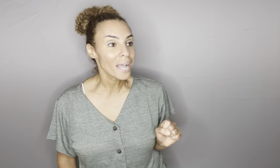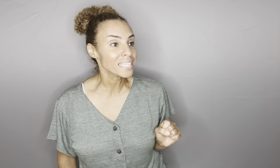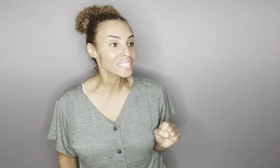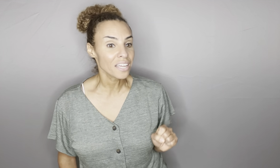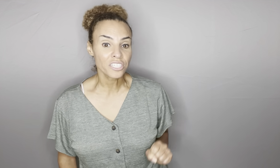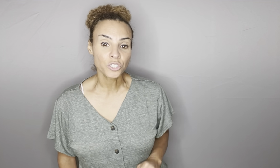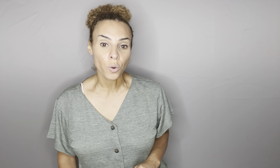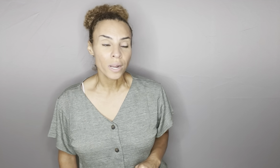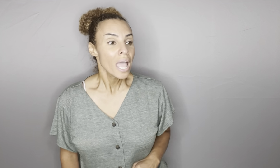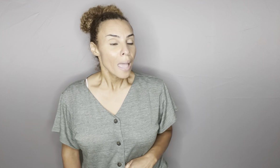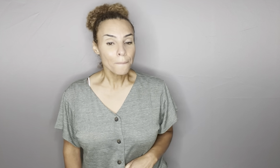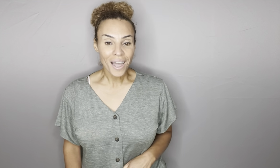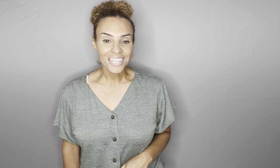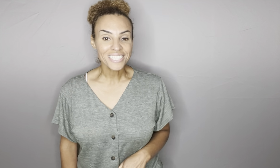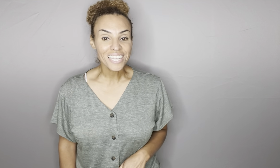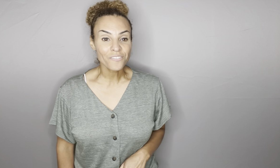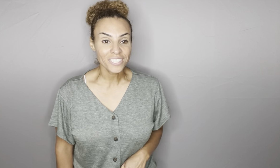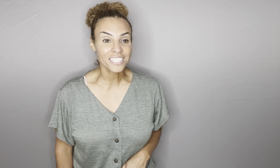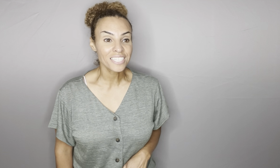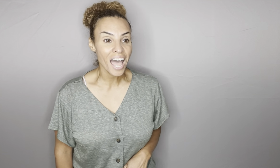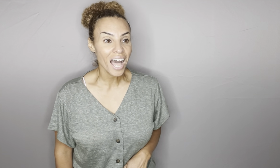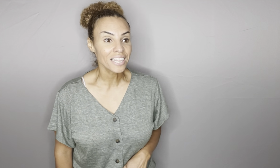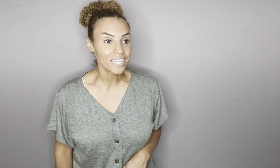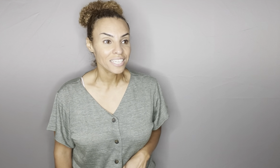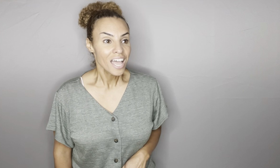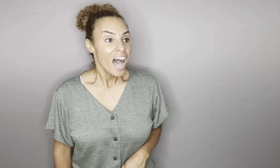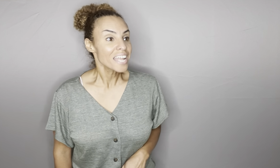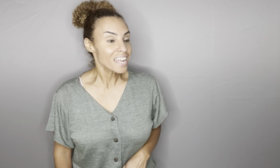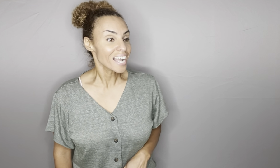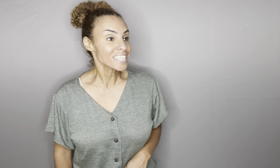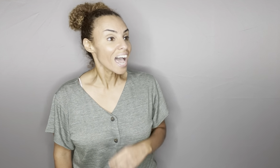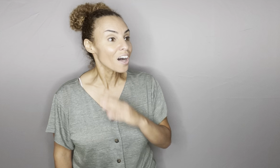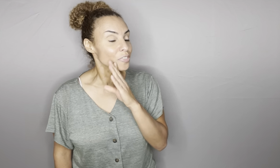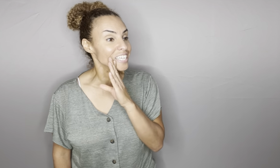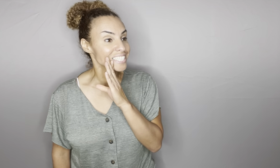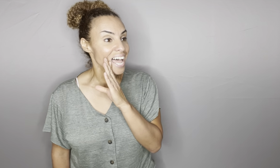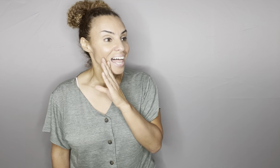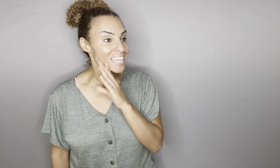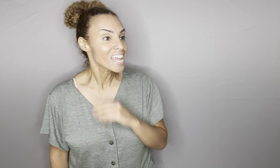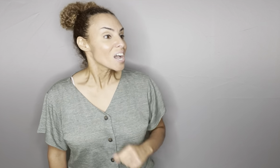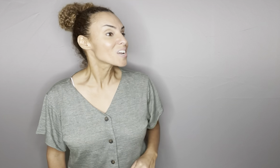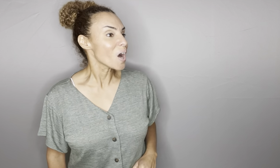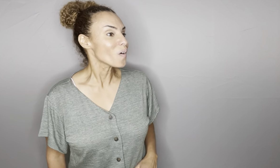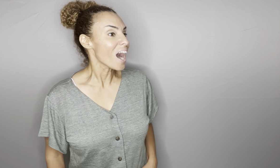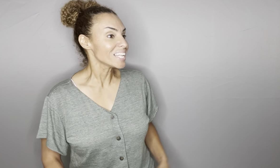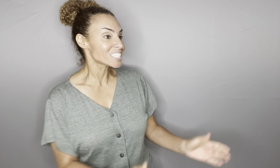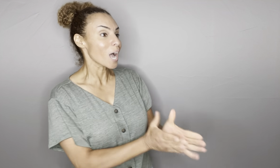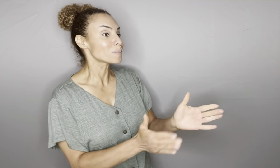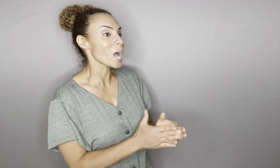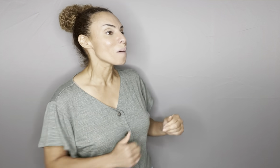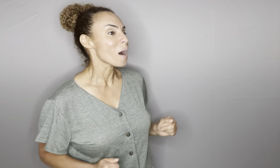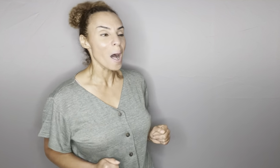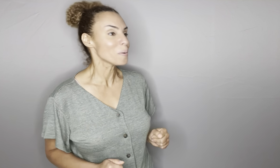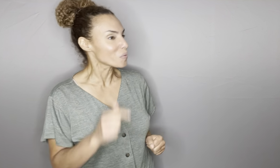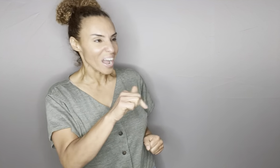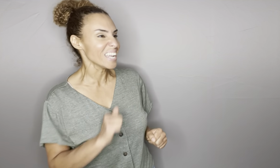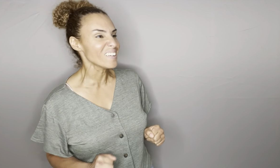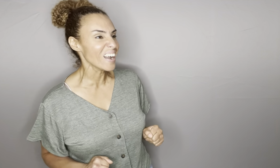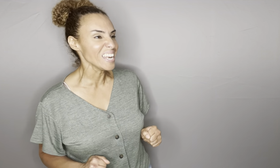back inside the store and buy yourself a salad a nice healthy salad go on chop chop I'll be right here waiting